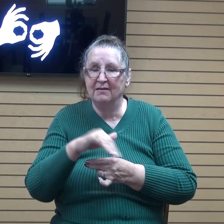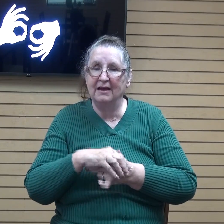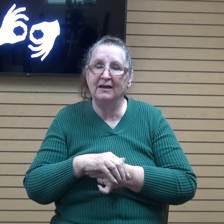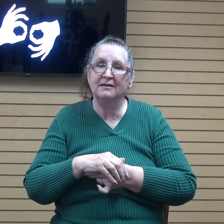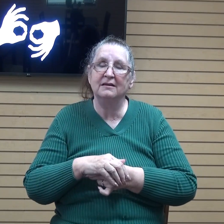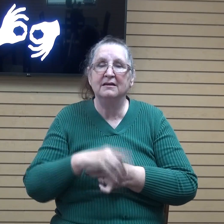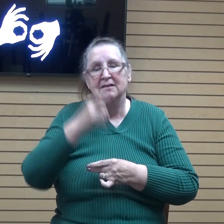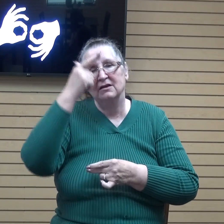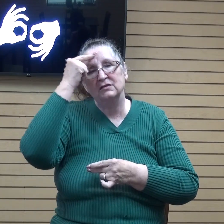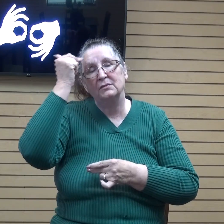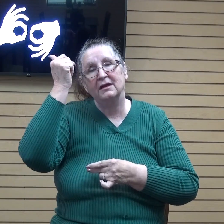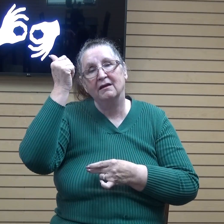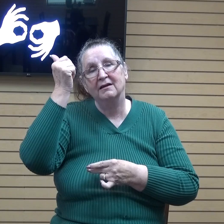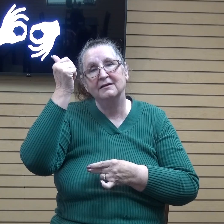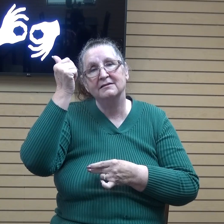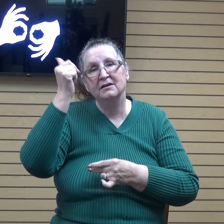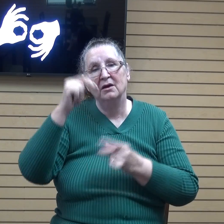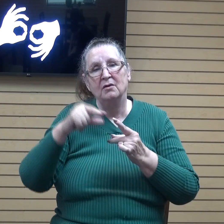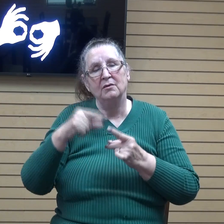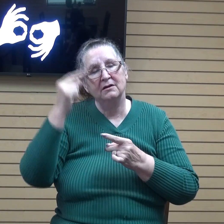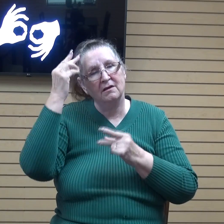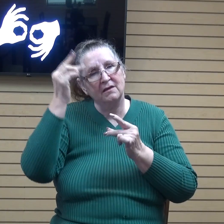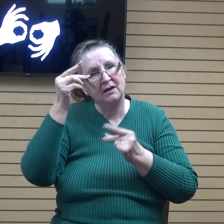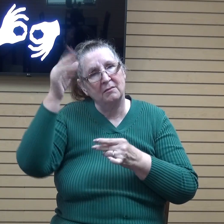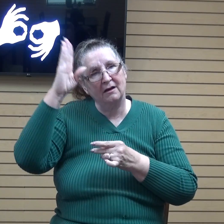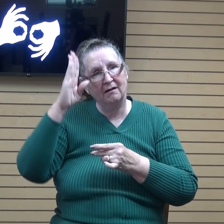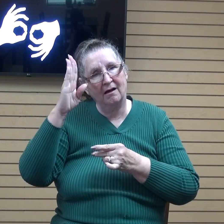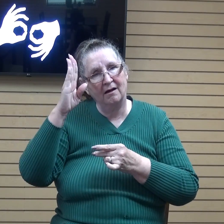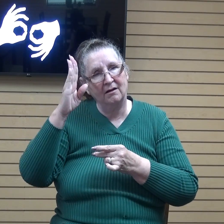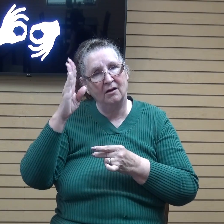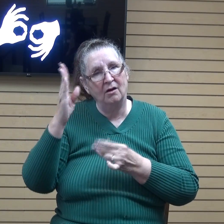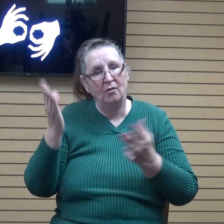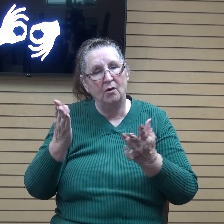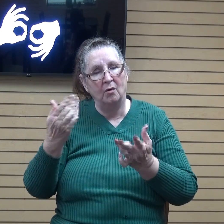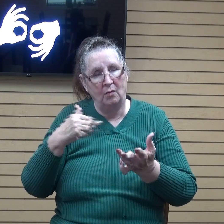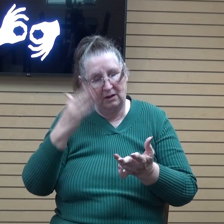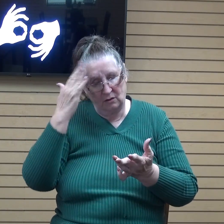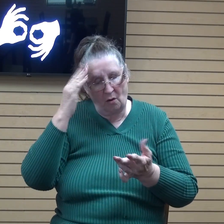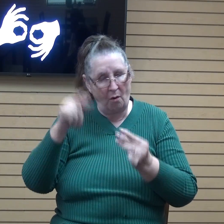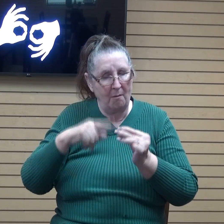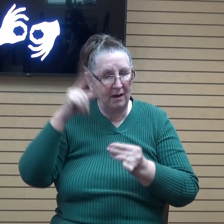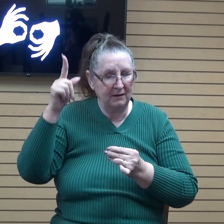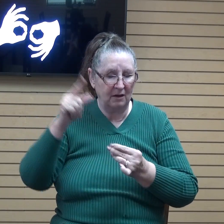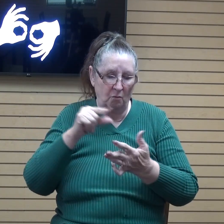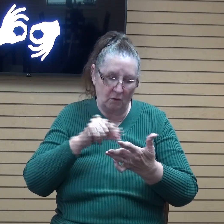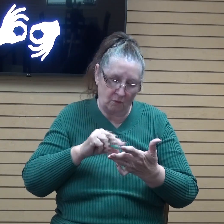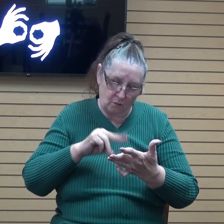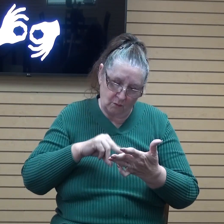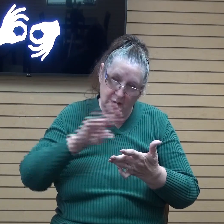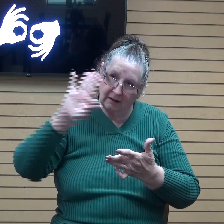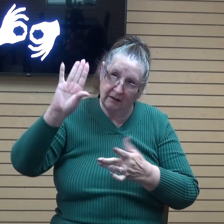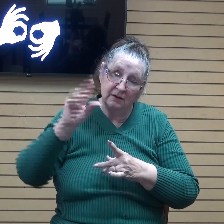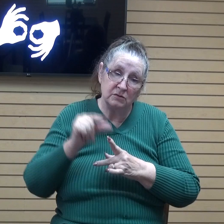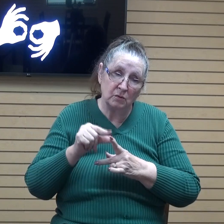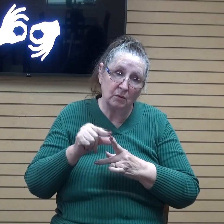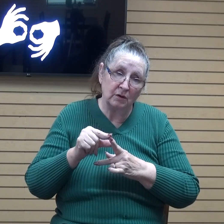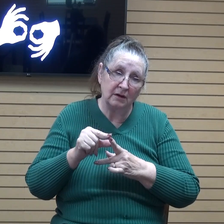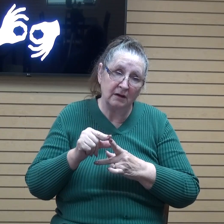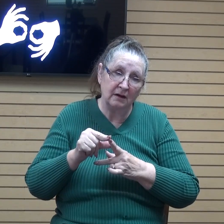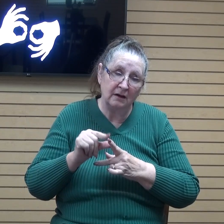when you think about god and what we know about him what we read in the word you know he he he's our heavenly